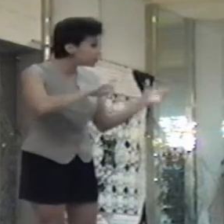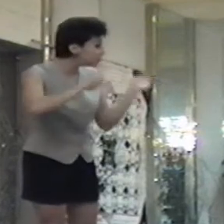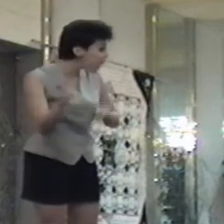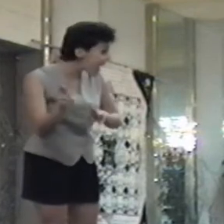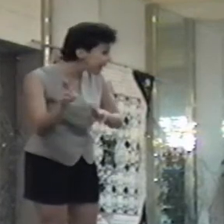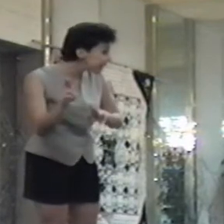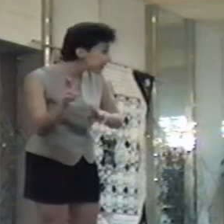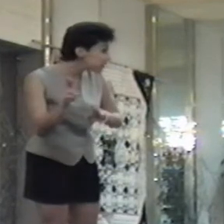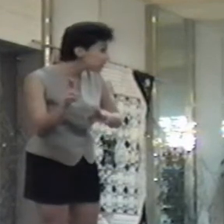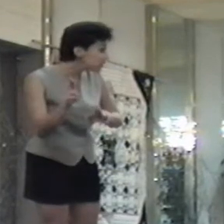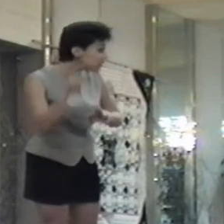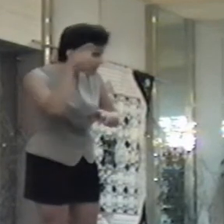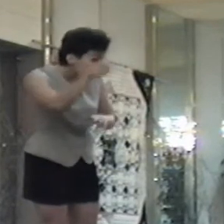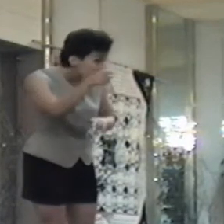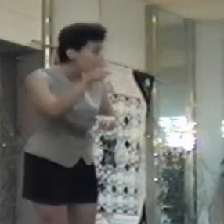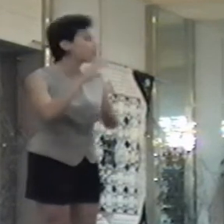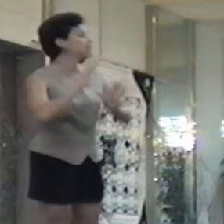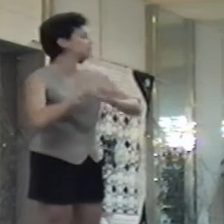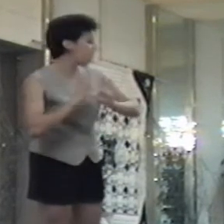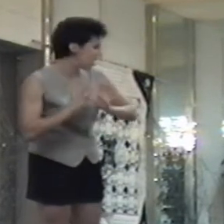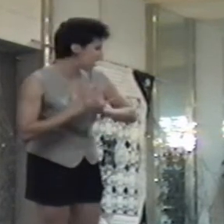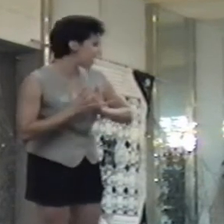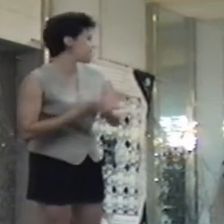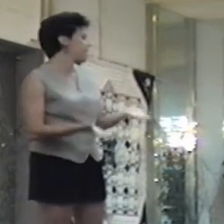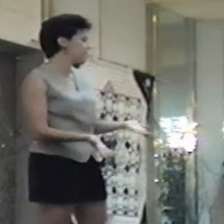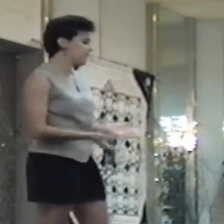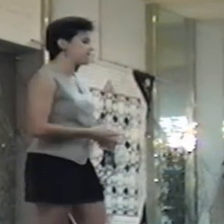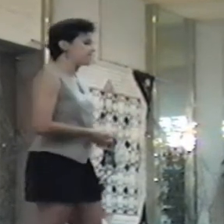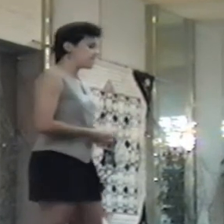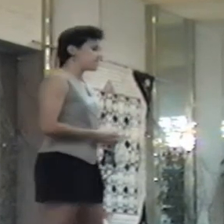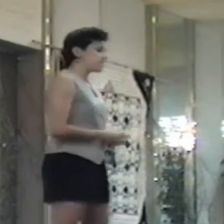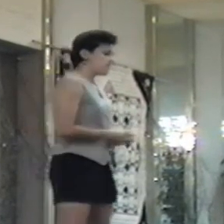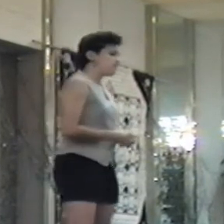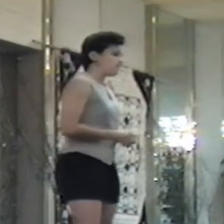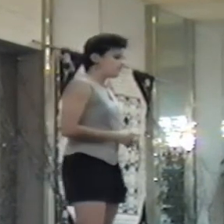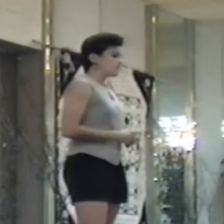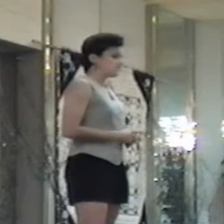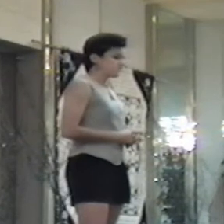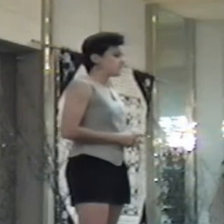have an interpreter ready? And then, if they do, then that's fine. I go,